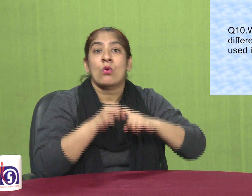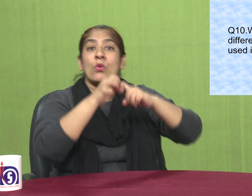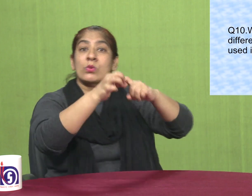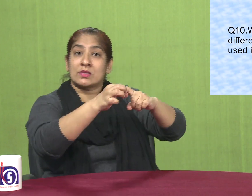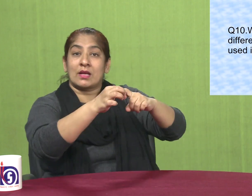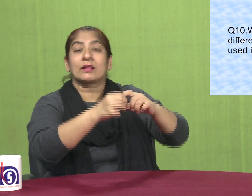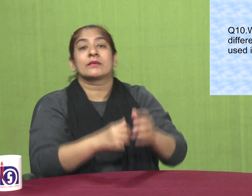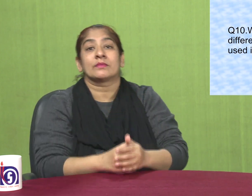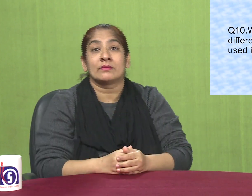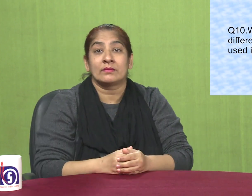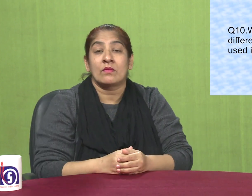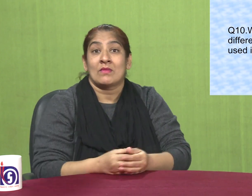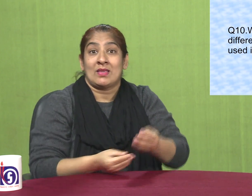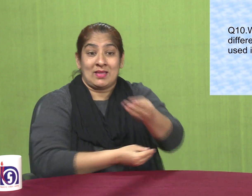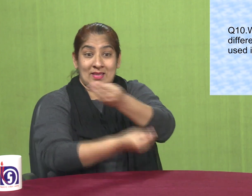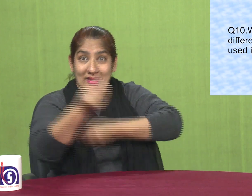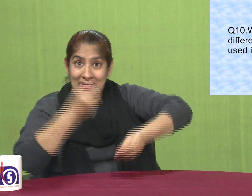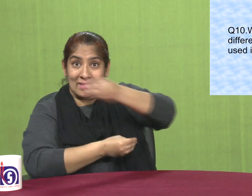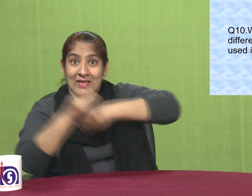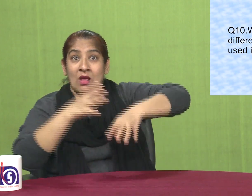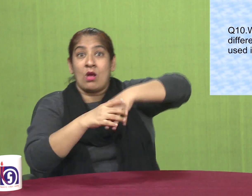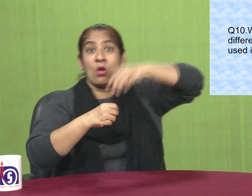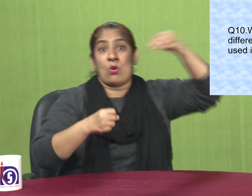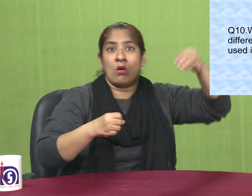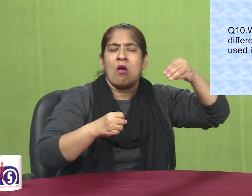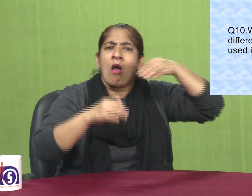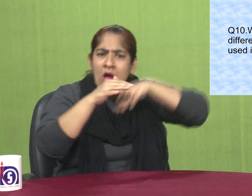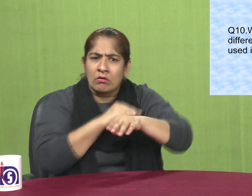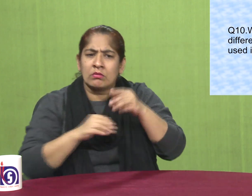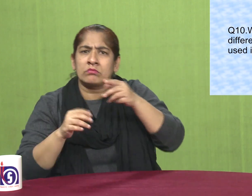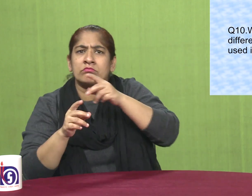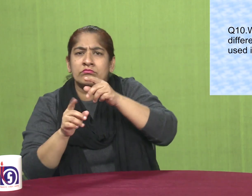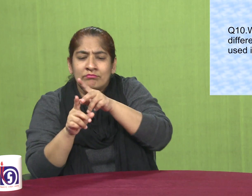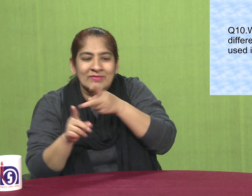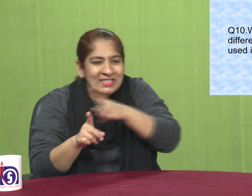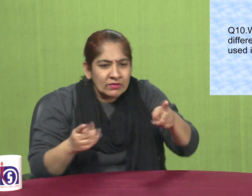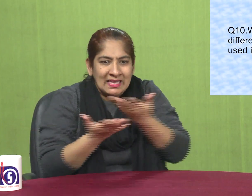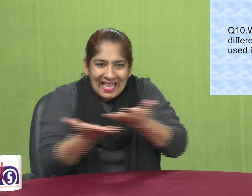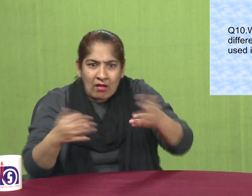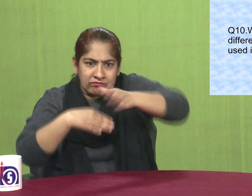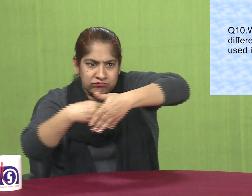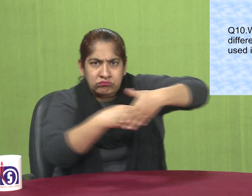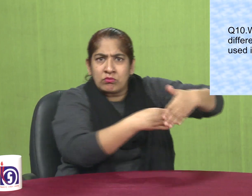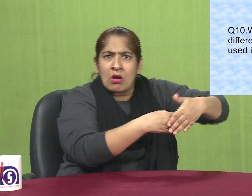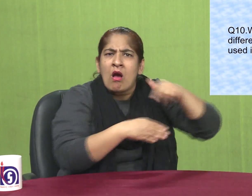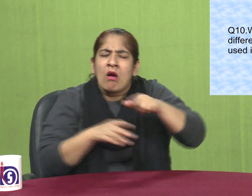what are the different documents used in external